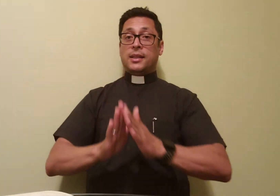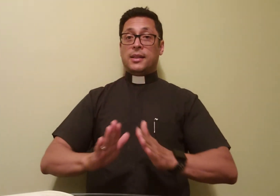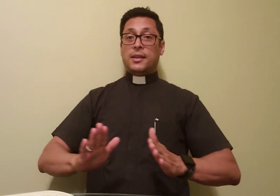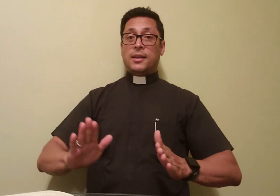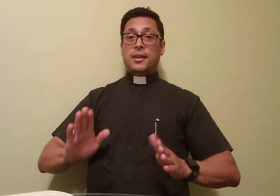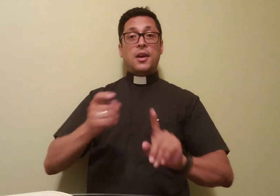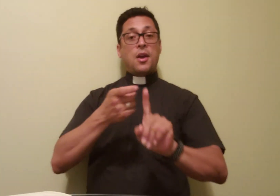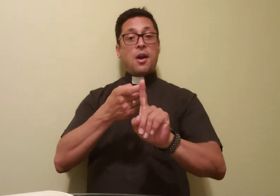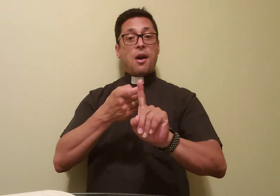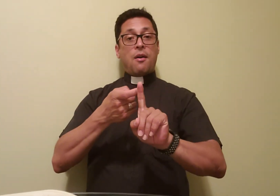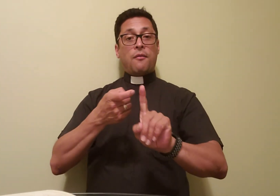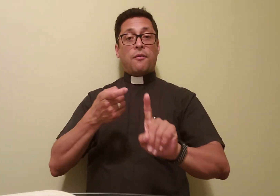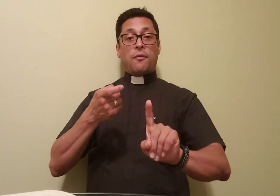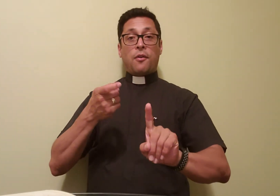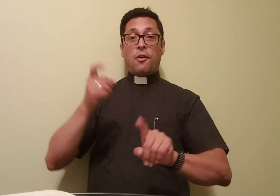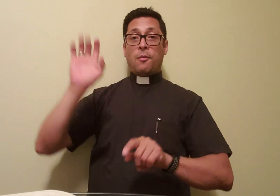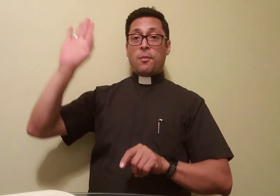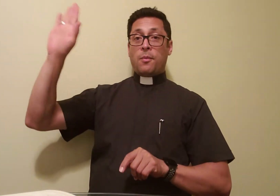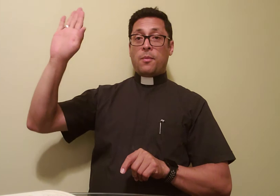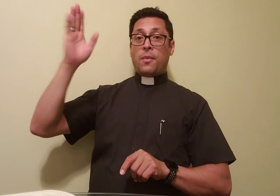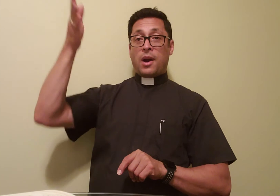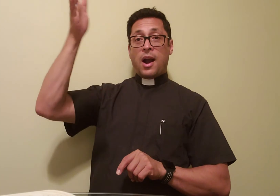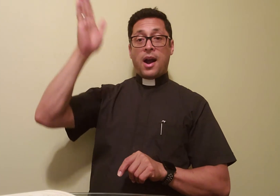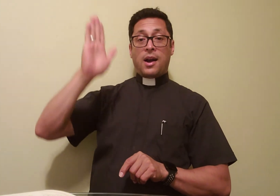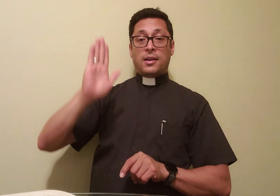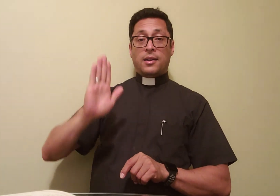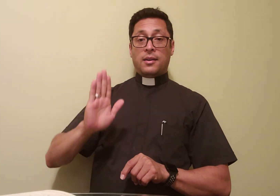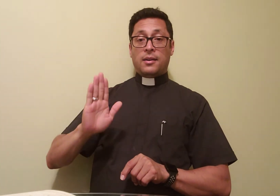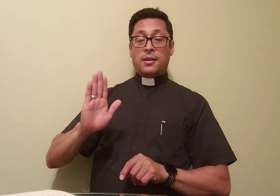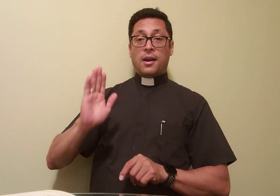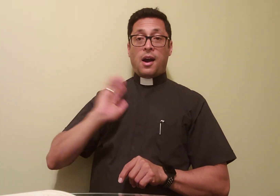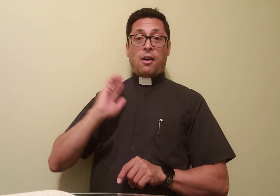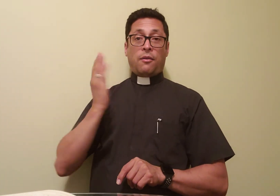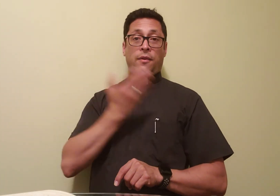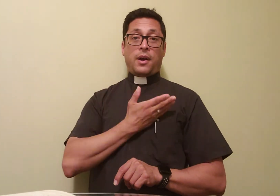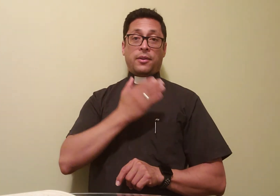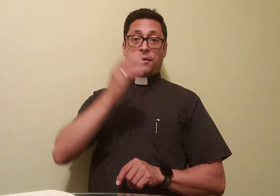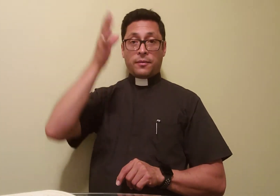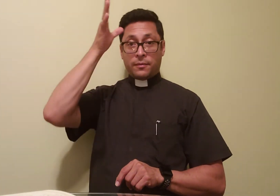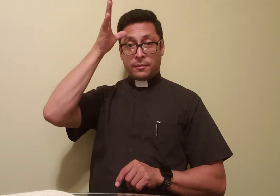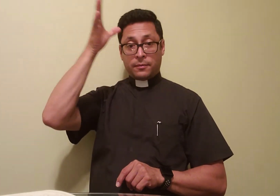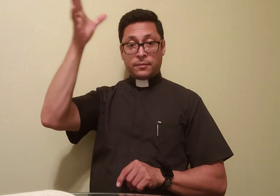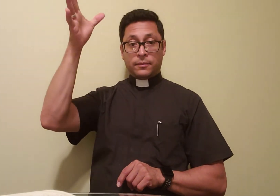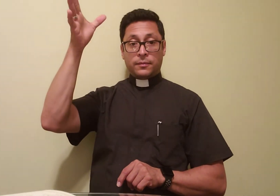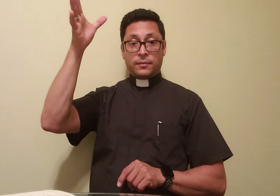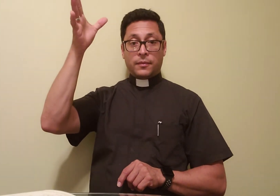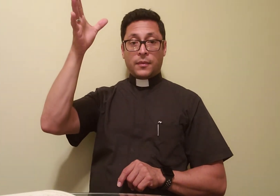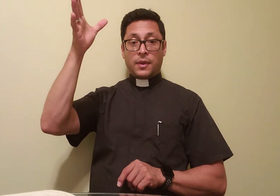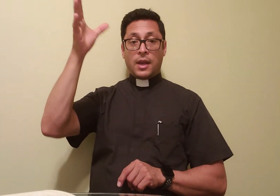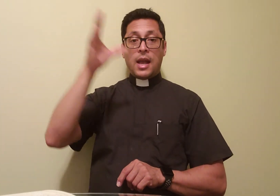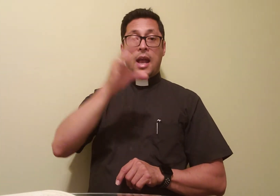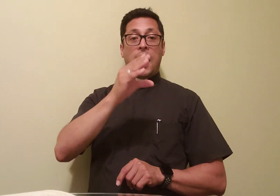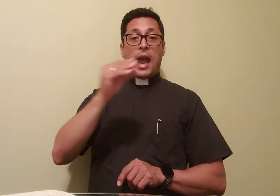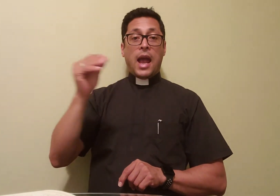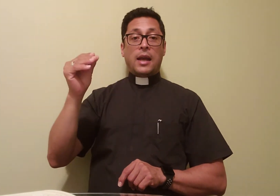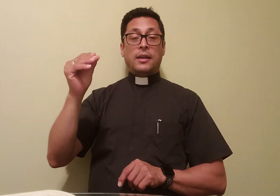from God our Father, and